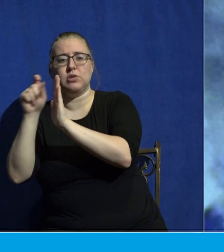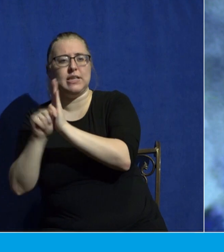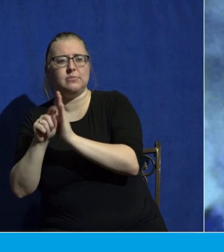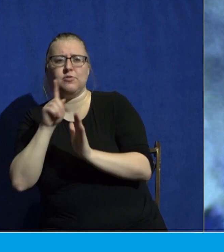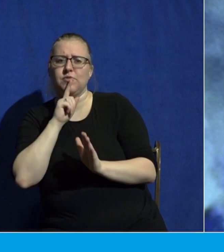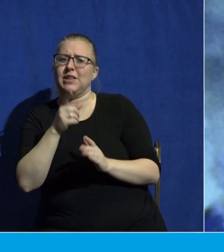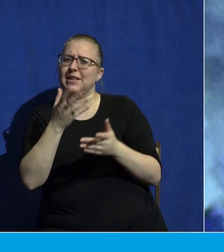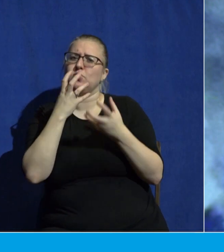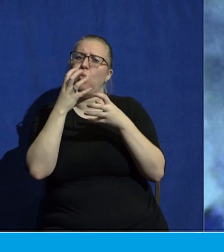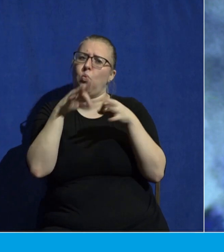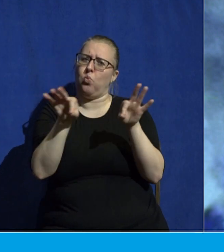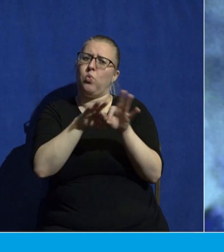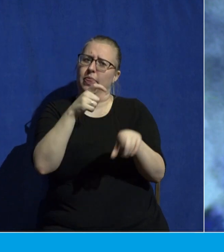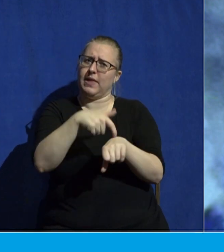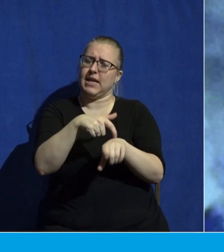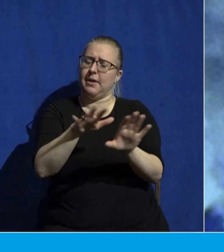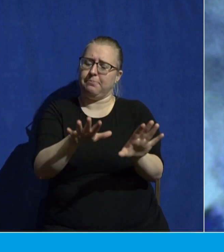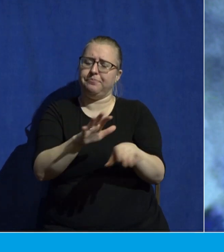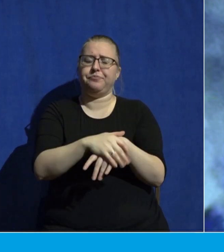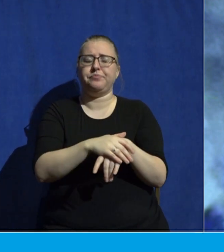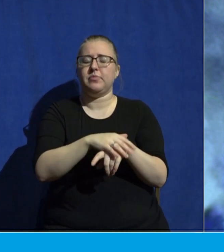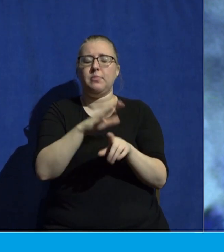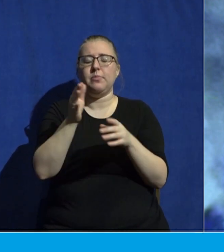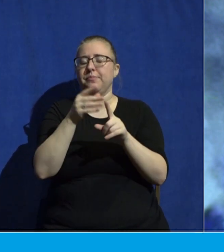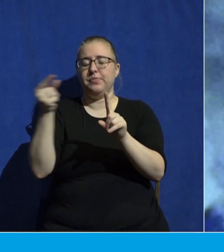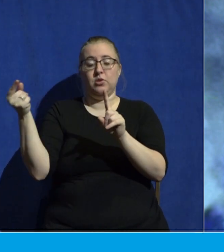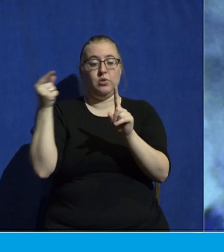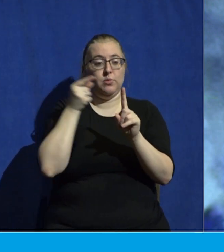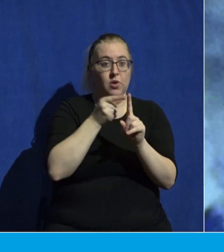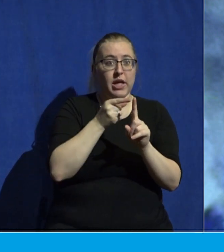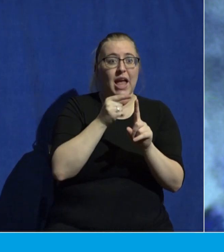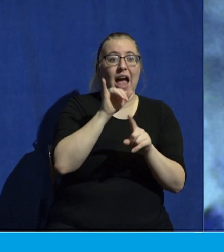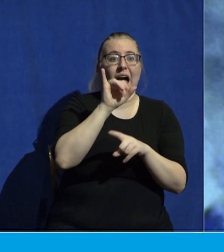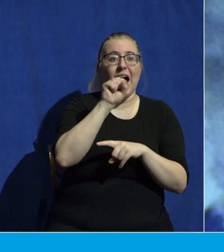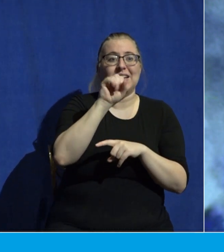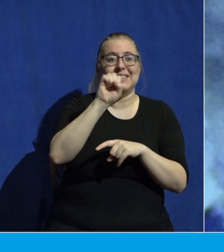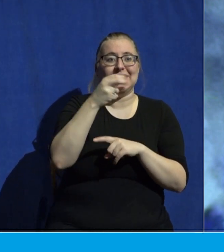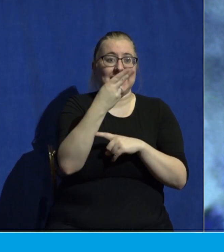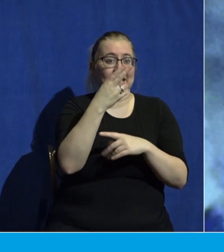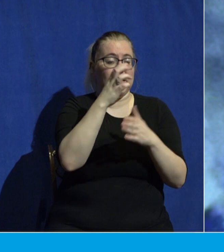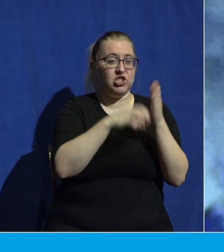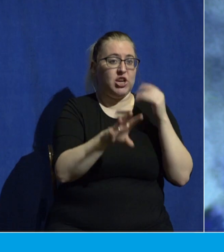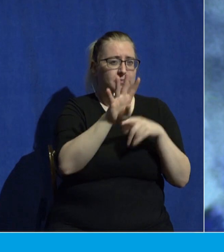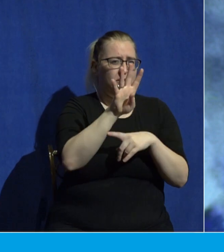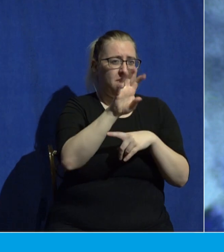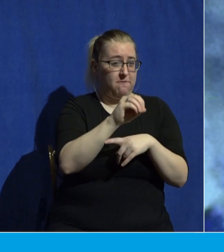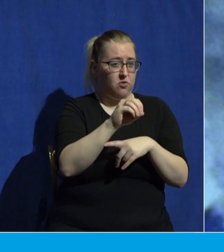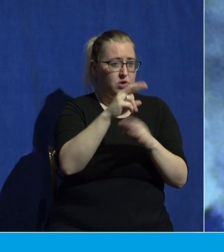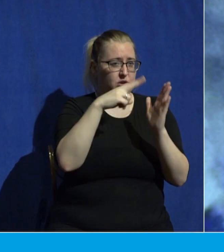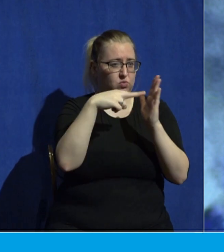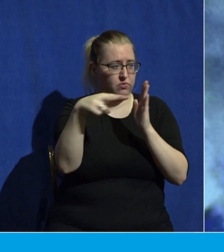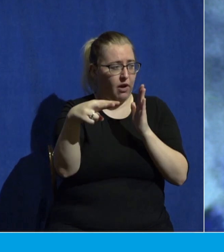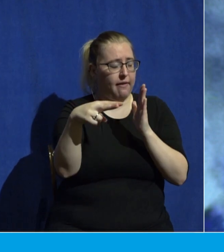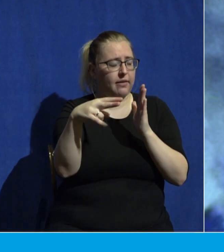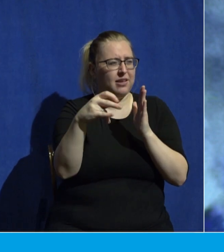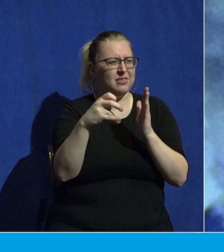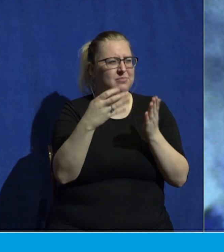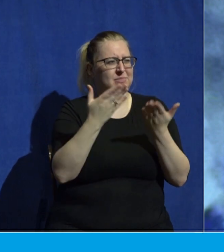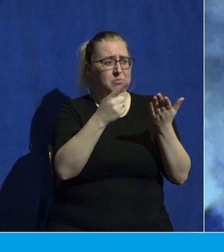But we came to Isaiah chapter 40 last month. I'm not sure if some of you remember reading this chapter. But I remember sitting